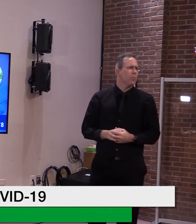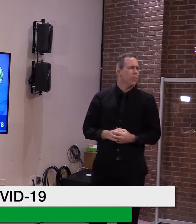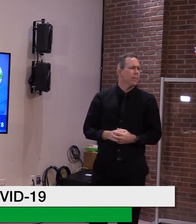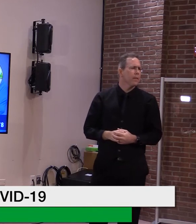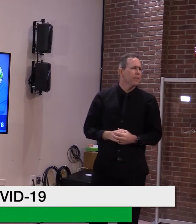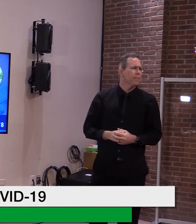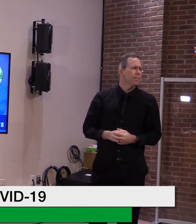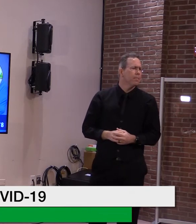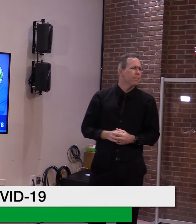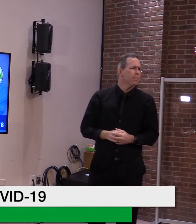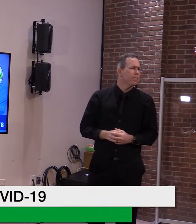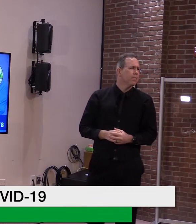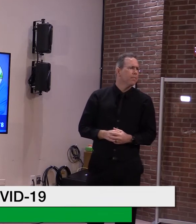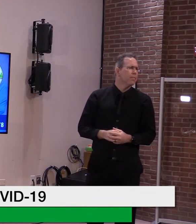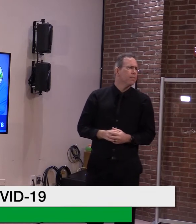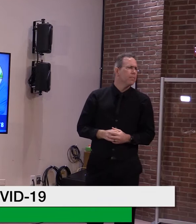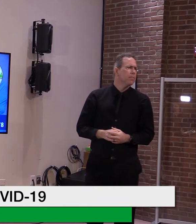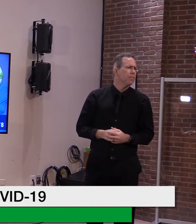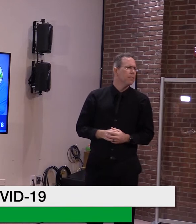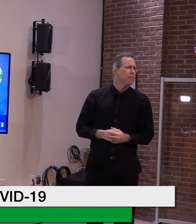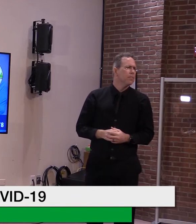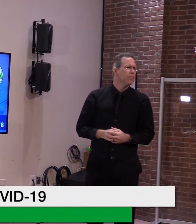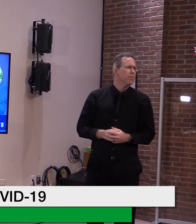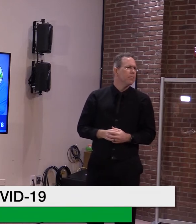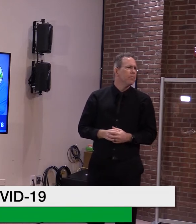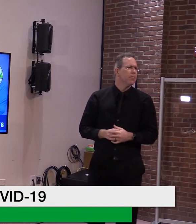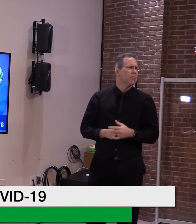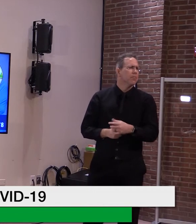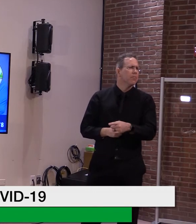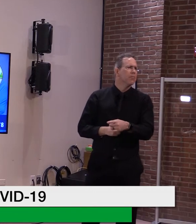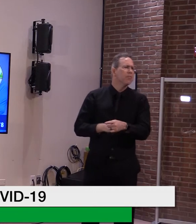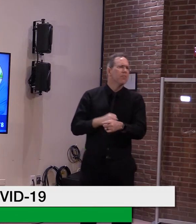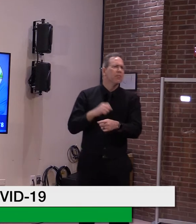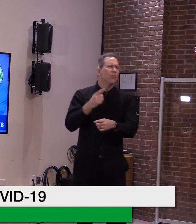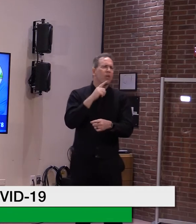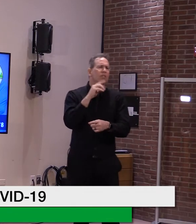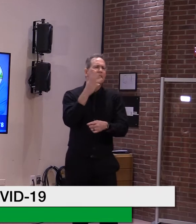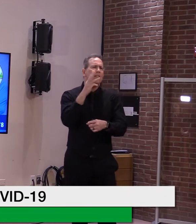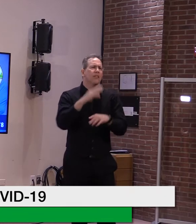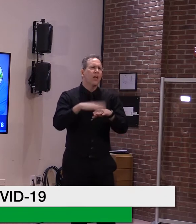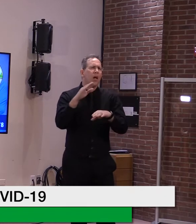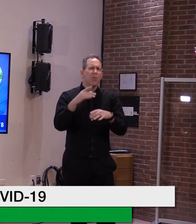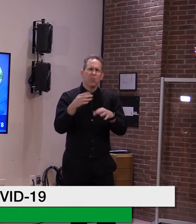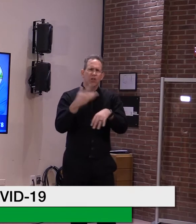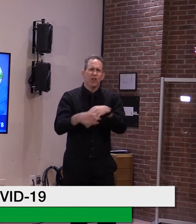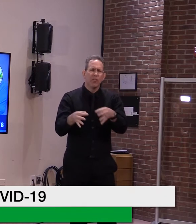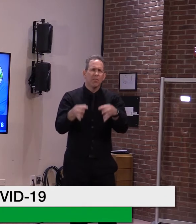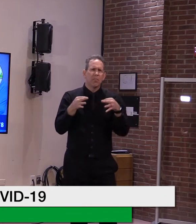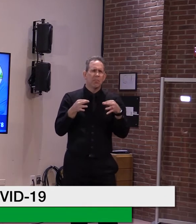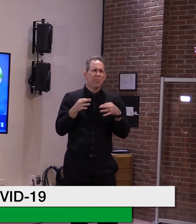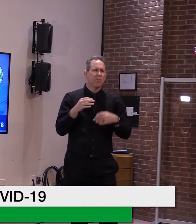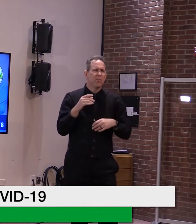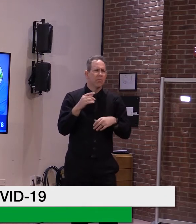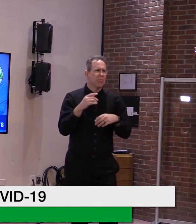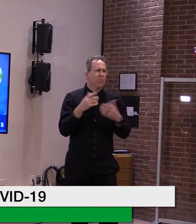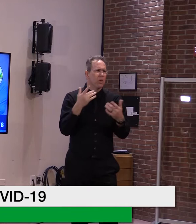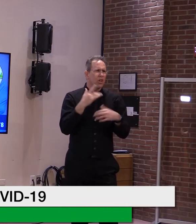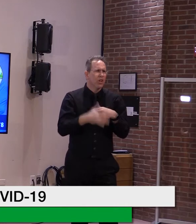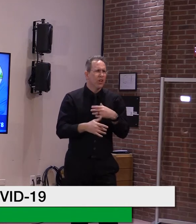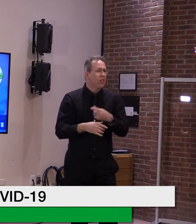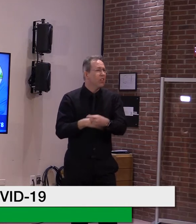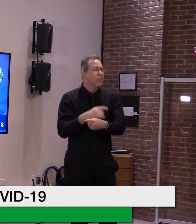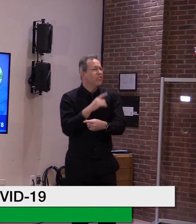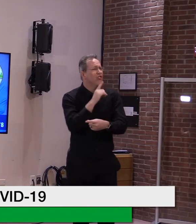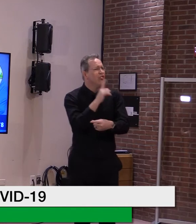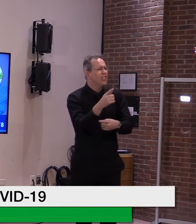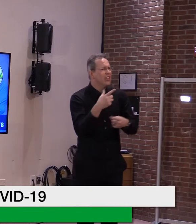move that deadline up if we're just coming Well, we have the vaccine and we have the registration capability to do it. So, and we have the slot, so